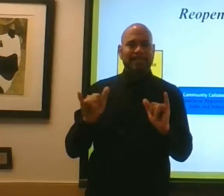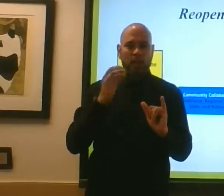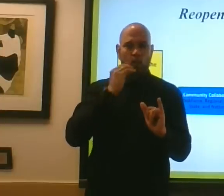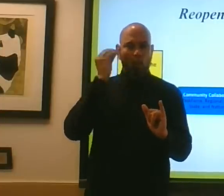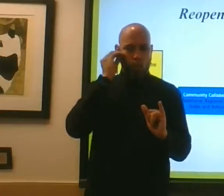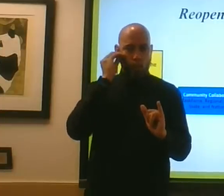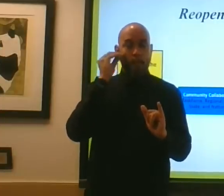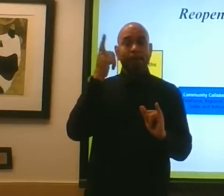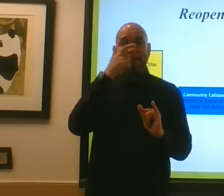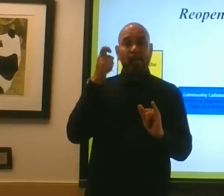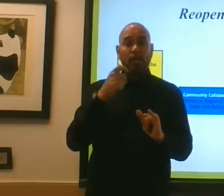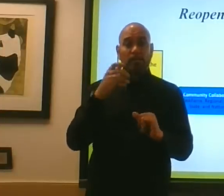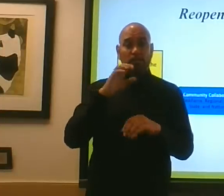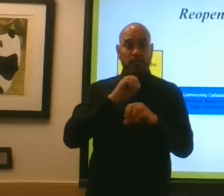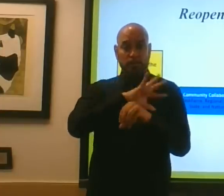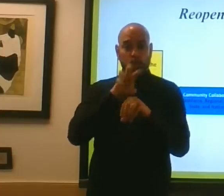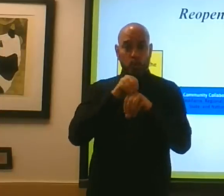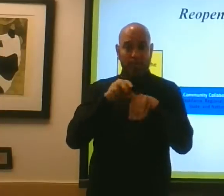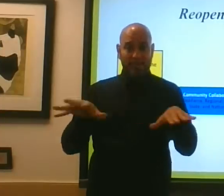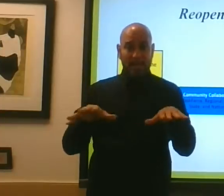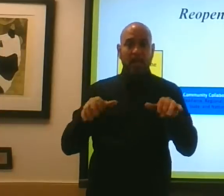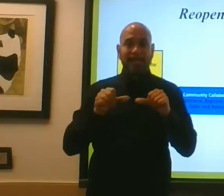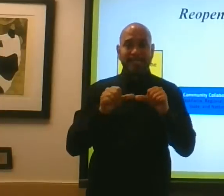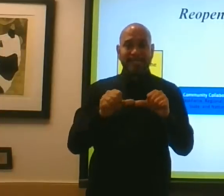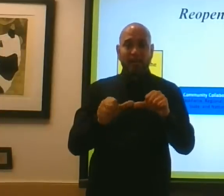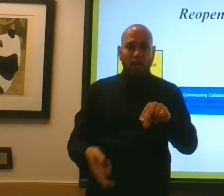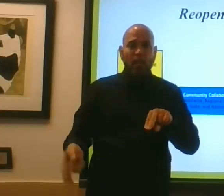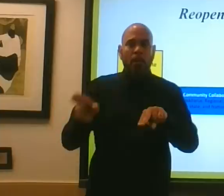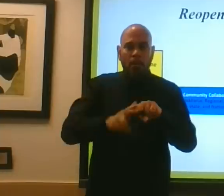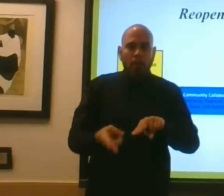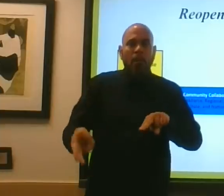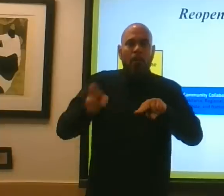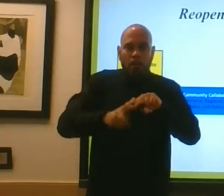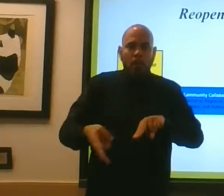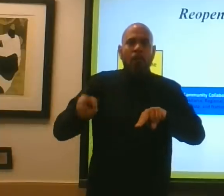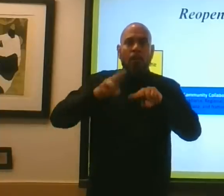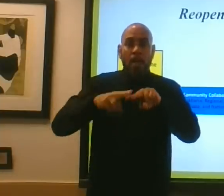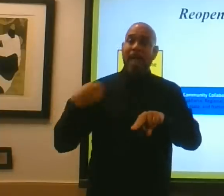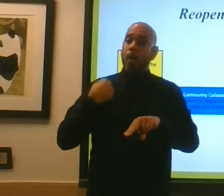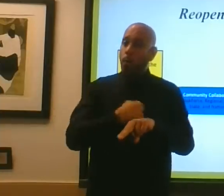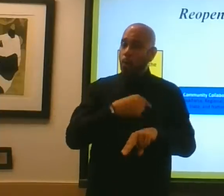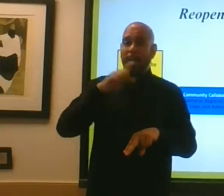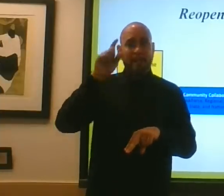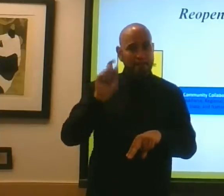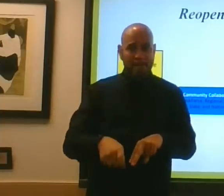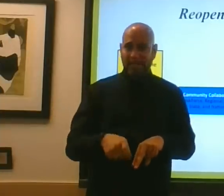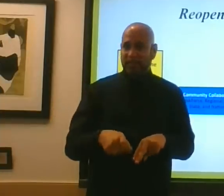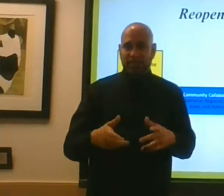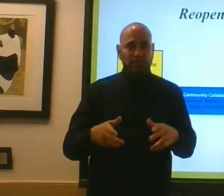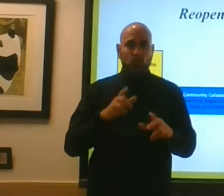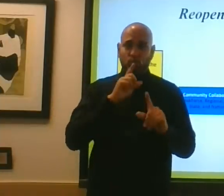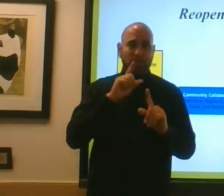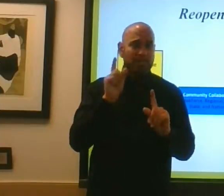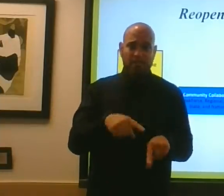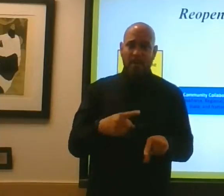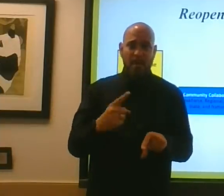to increase. And we, we must, we must respond to